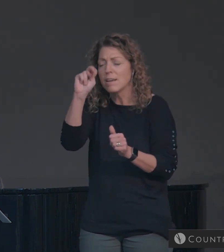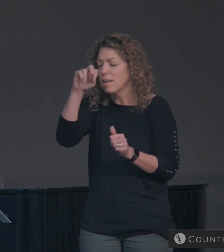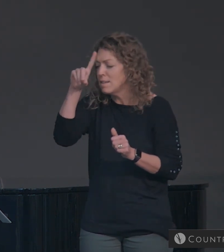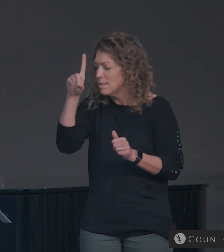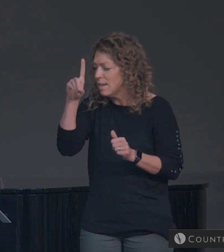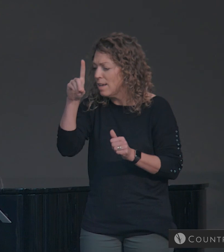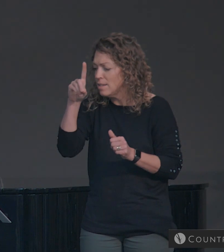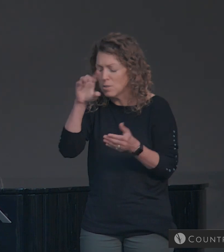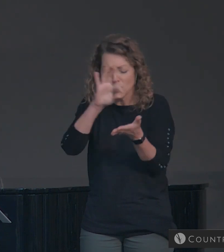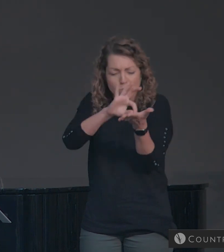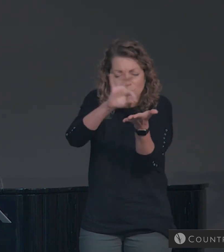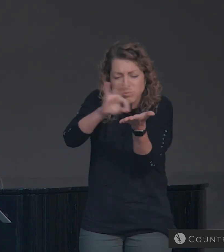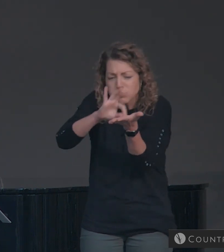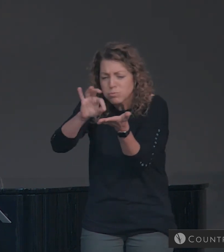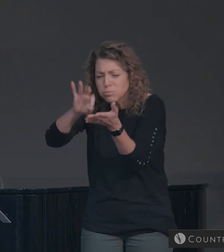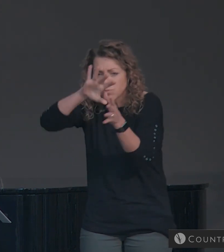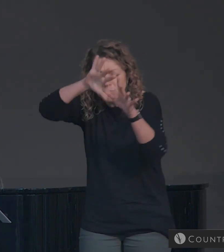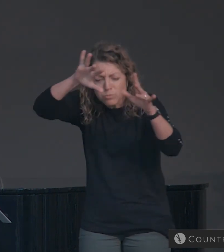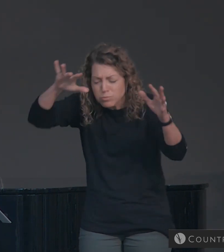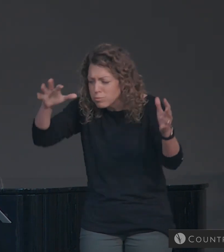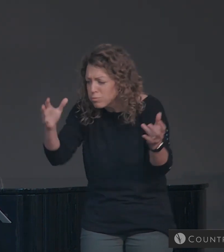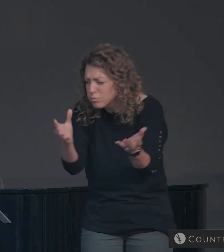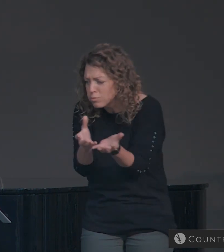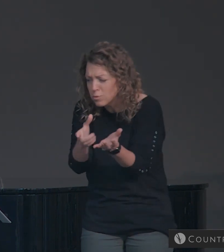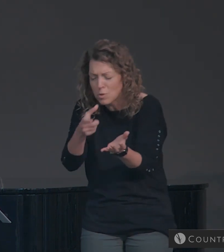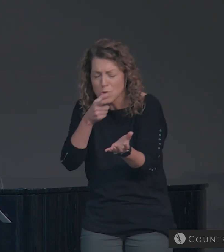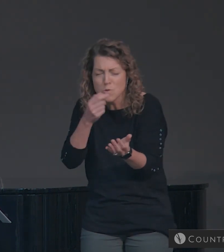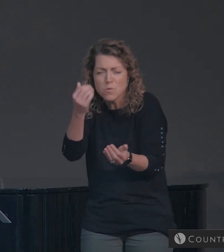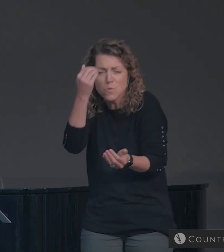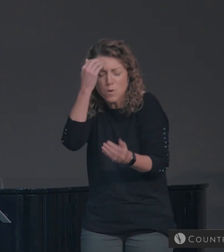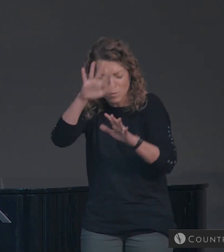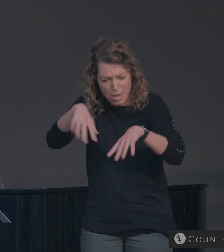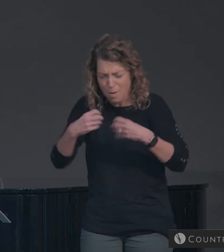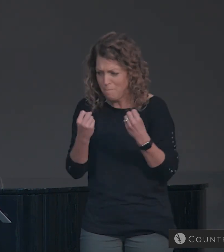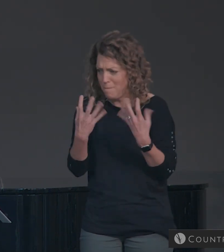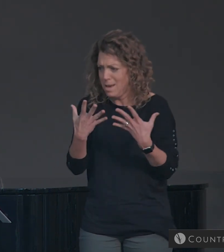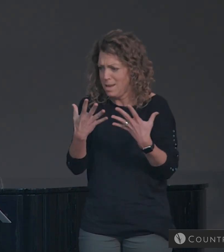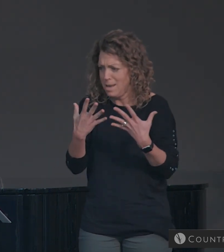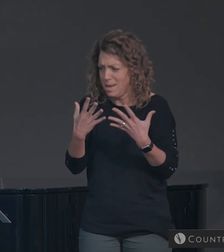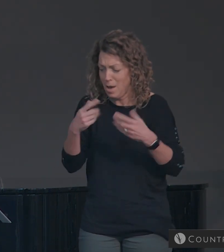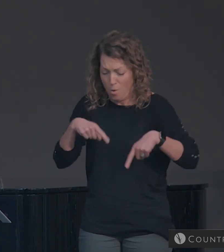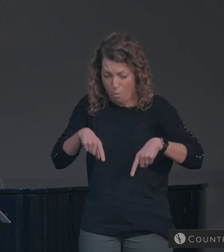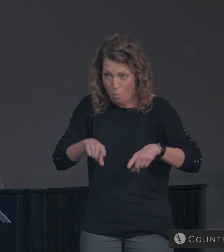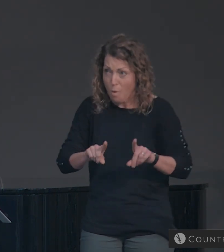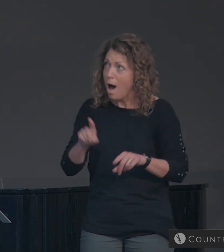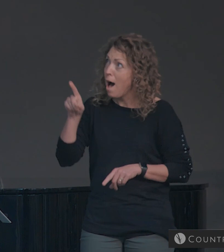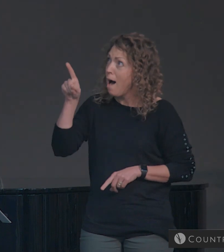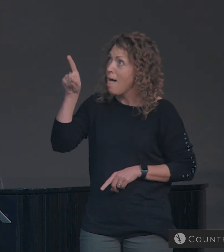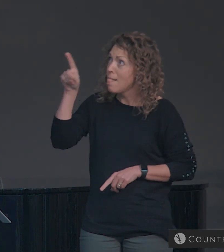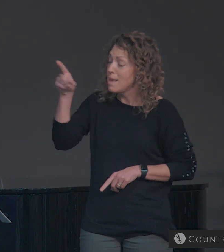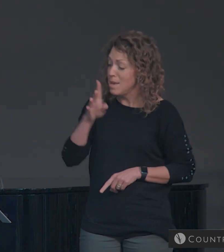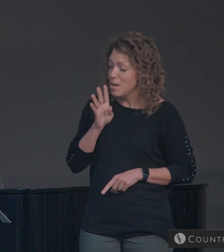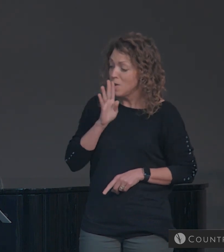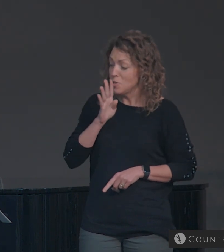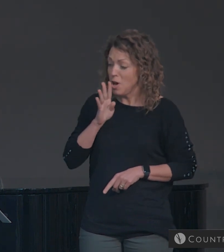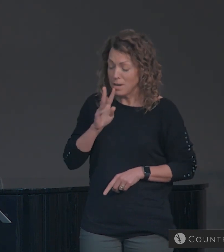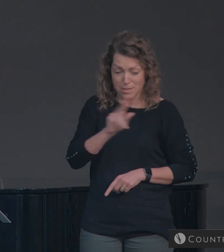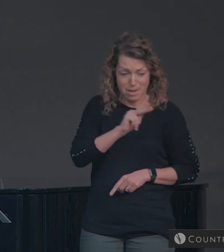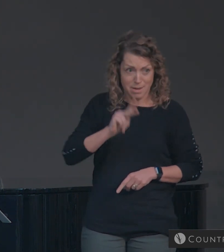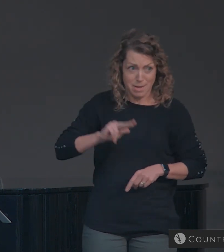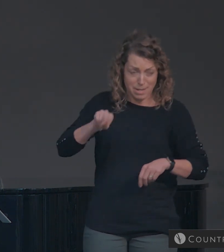has numbered every grain of sand? Kings and